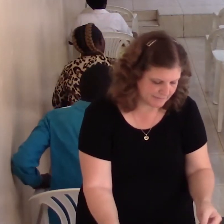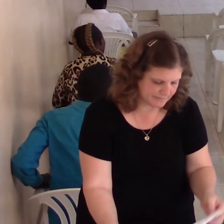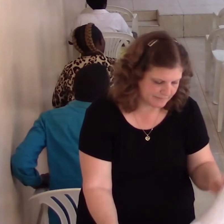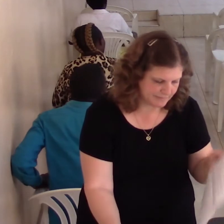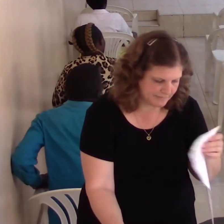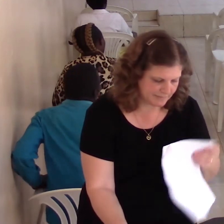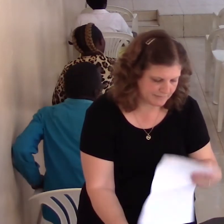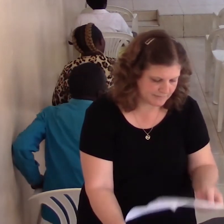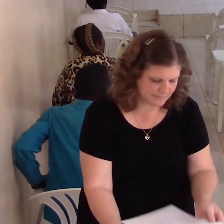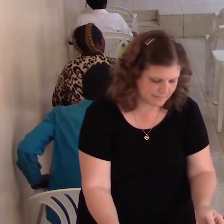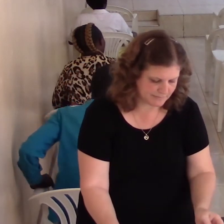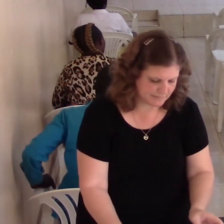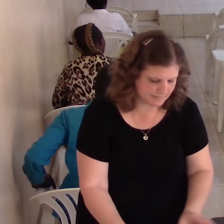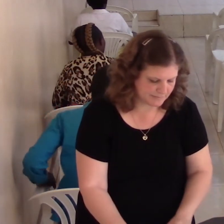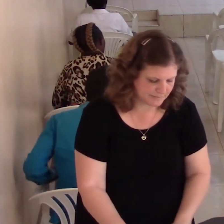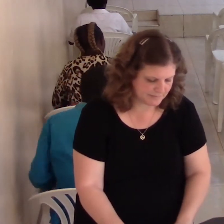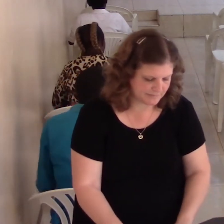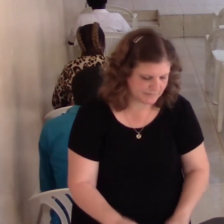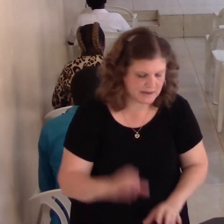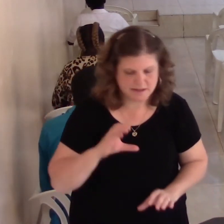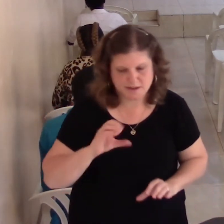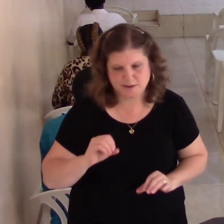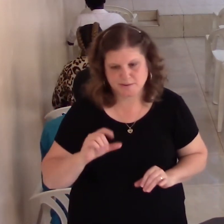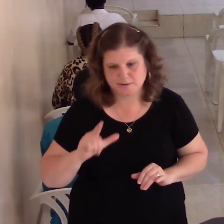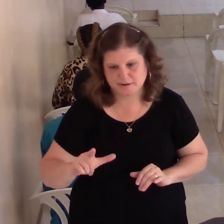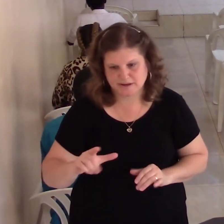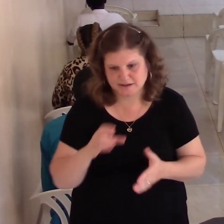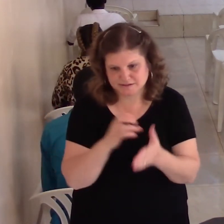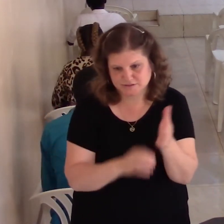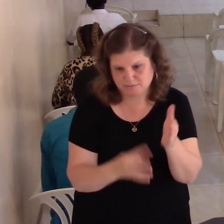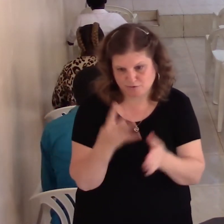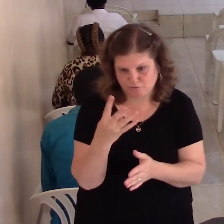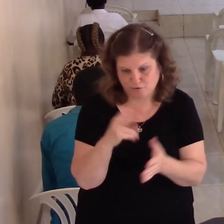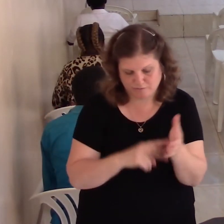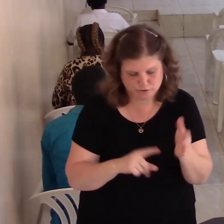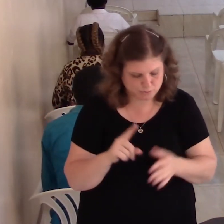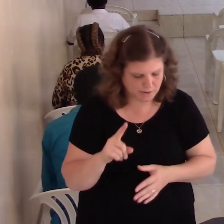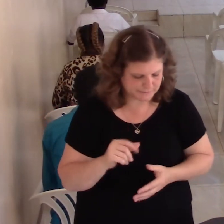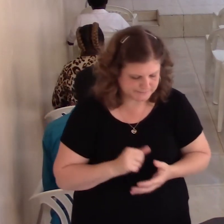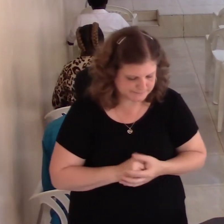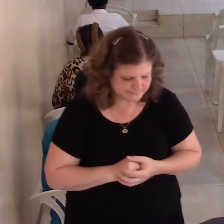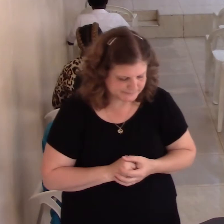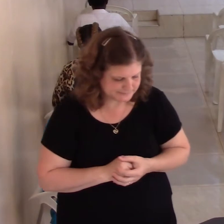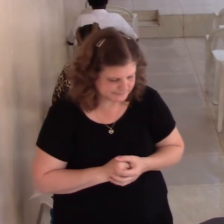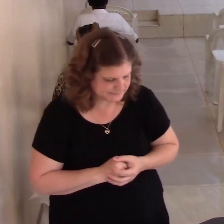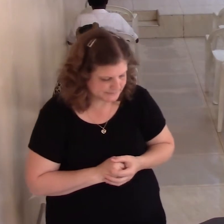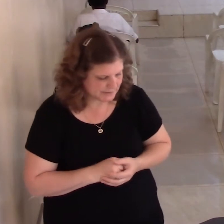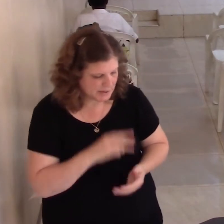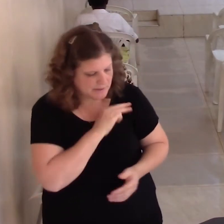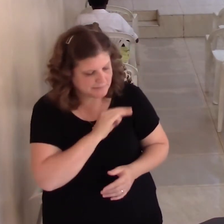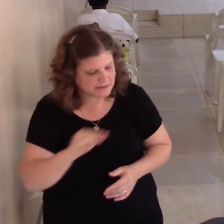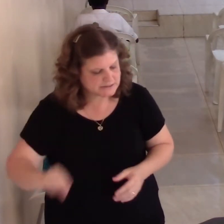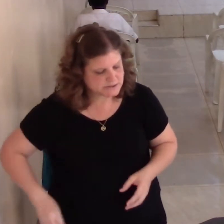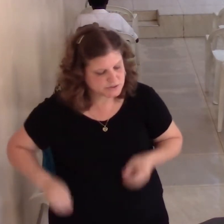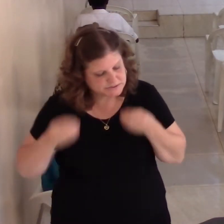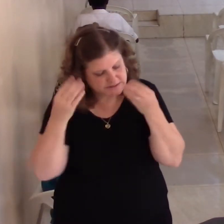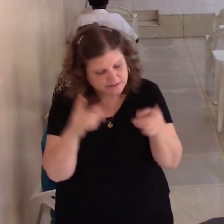look at Colossians chapter 4. Colossians chapter 4 verse 1. Masters, you let your servants